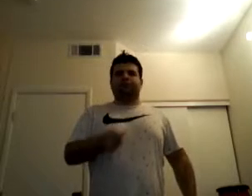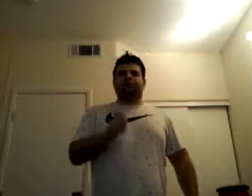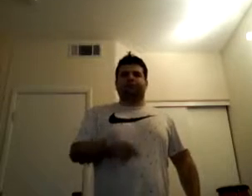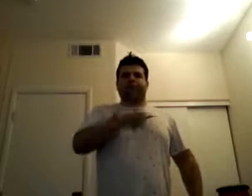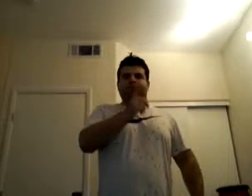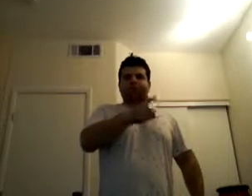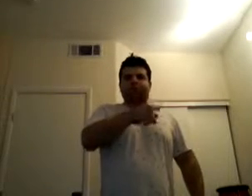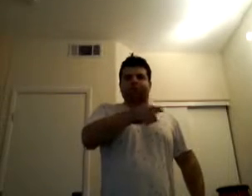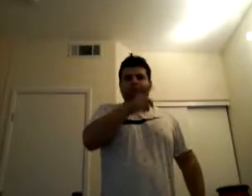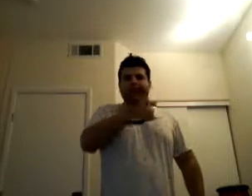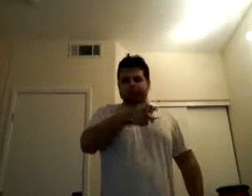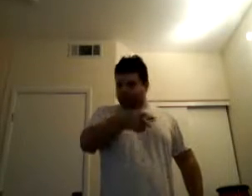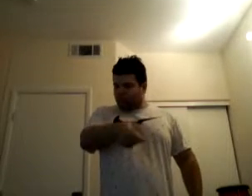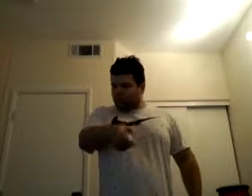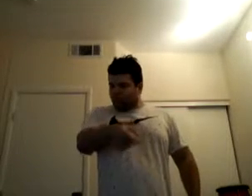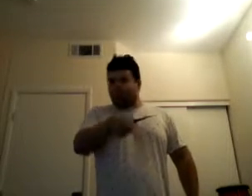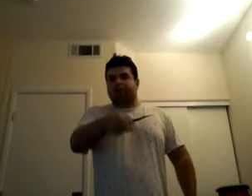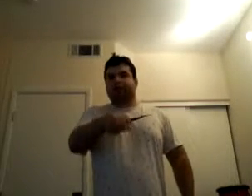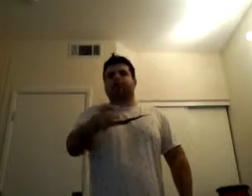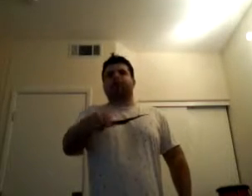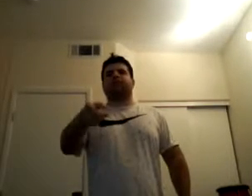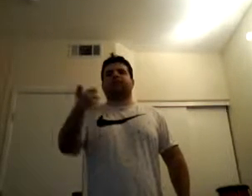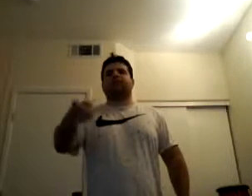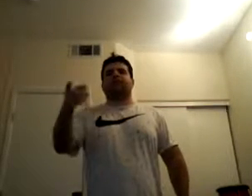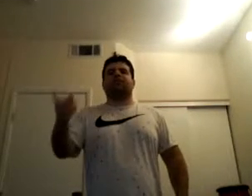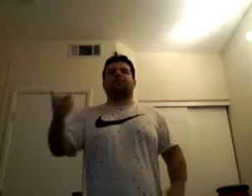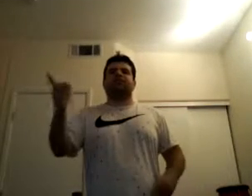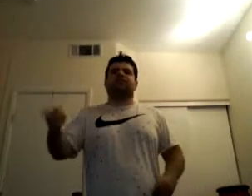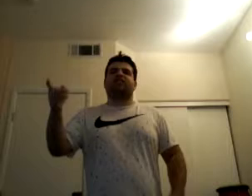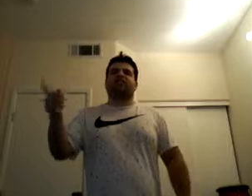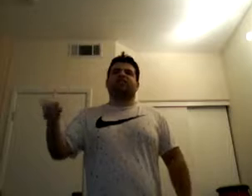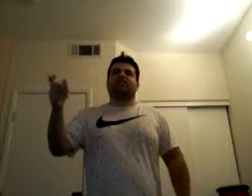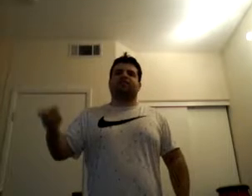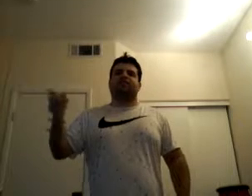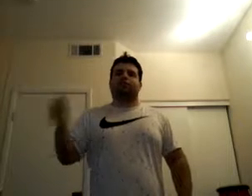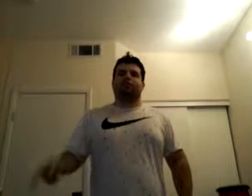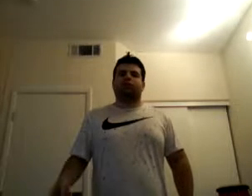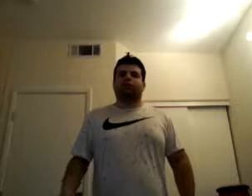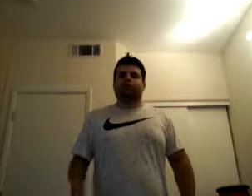can't see it all The ones who terrorize us keep in score